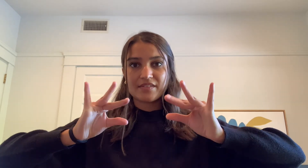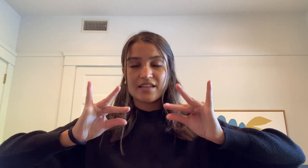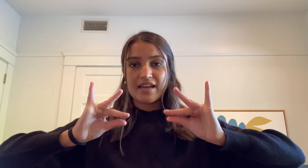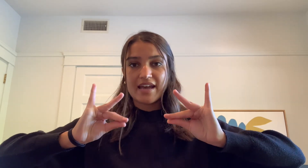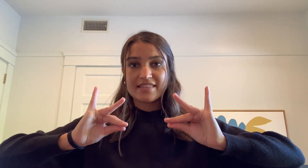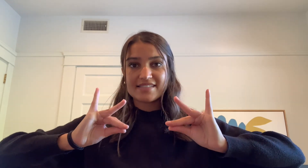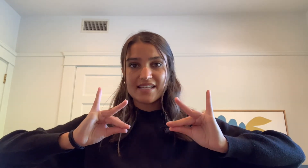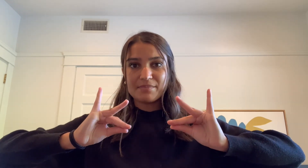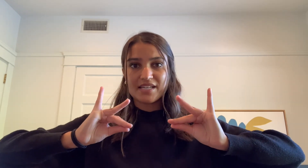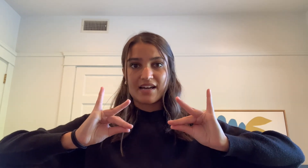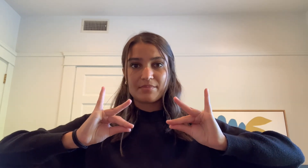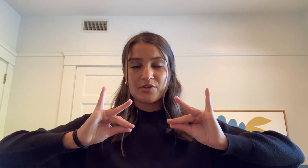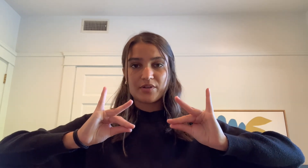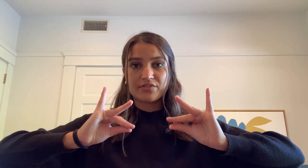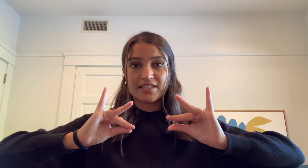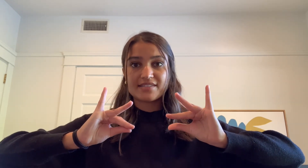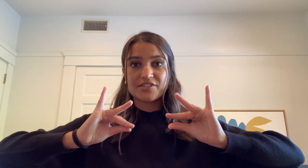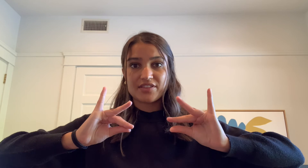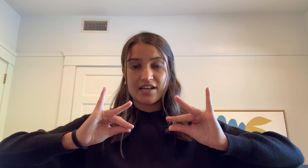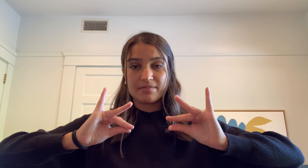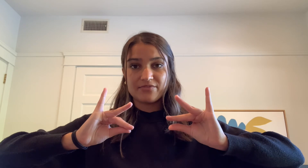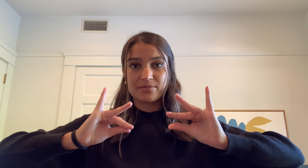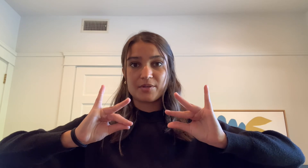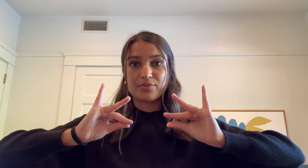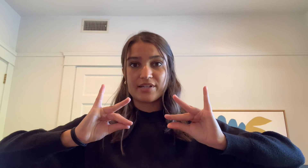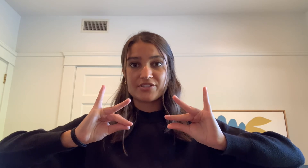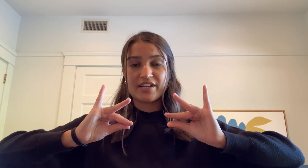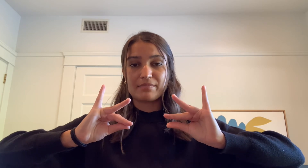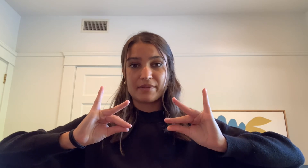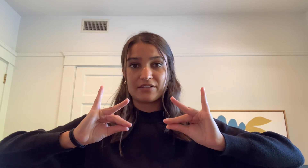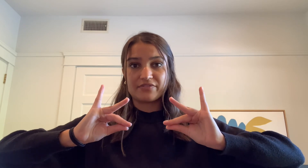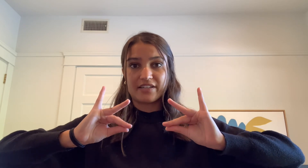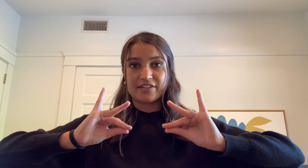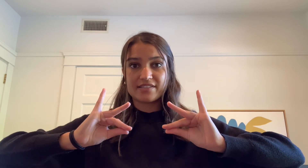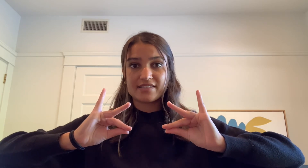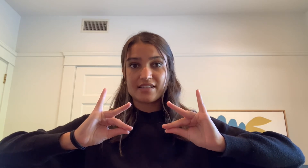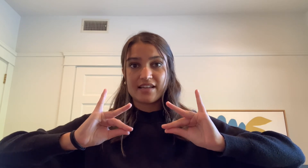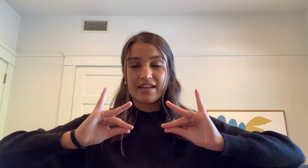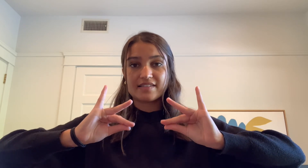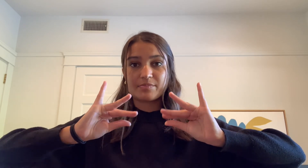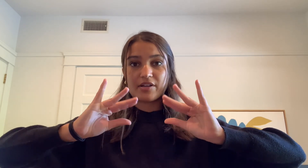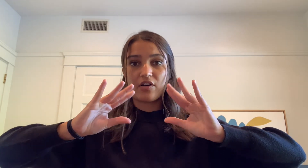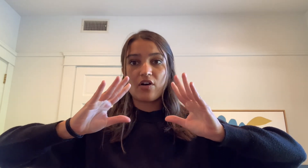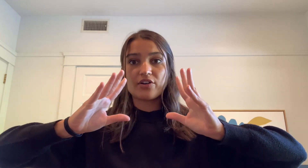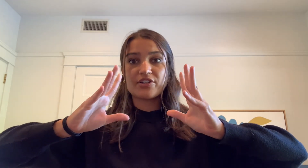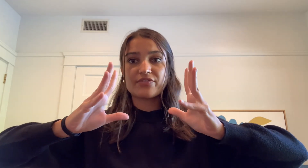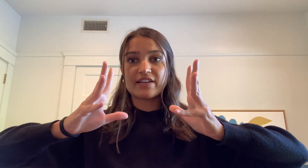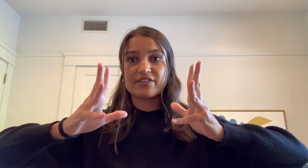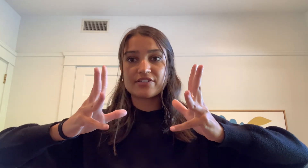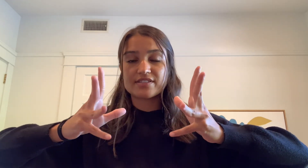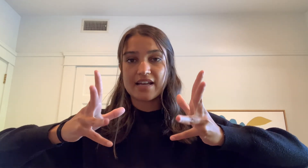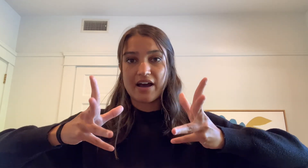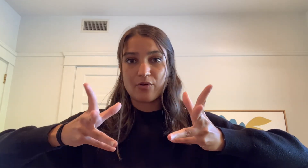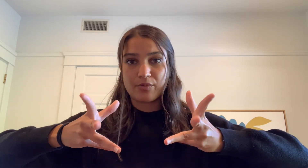At the same time you want to release your thumb from your pointer and middle fingers and spread all your fingers outward